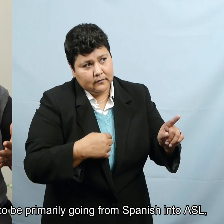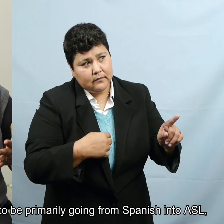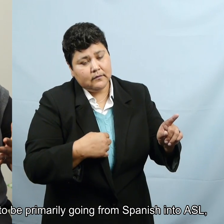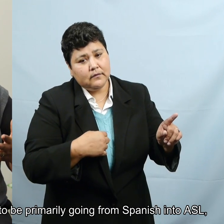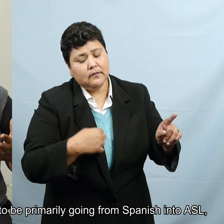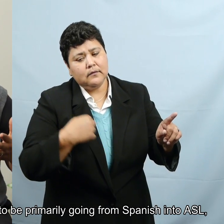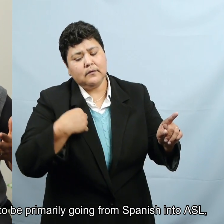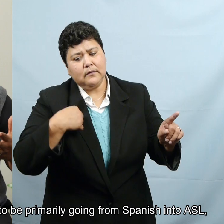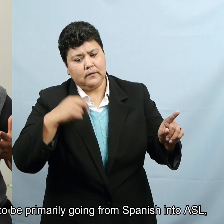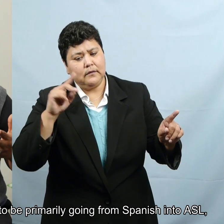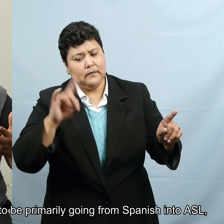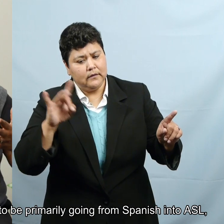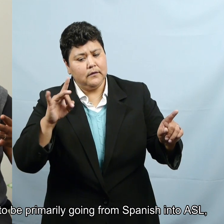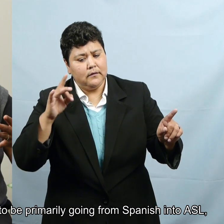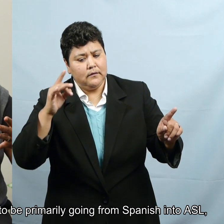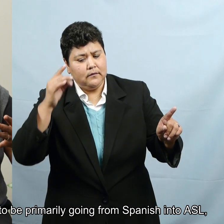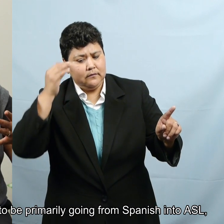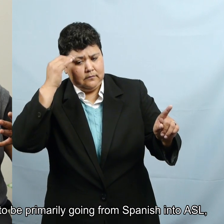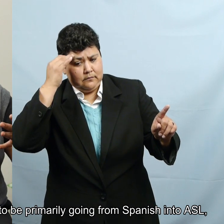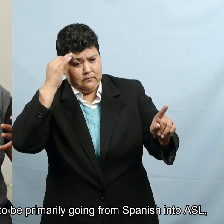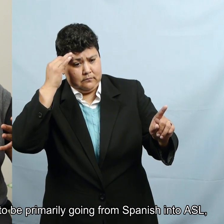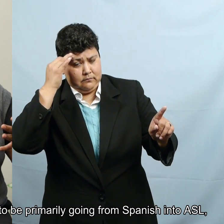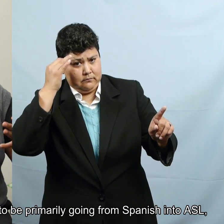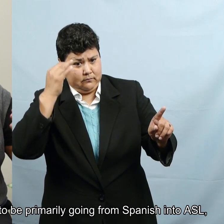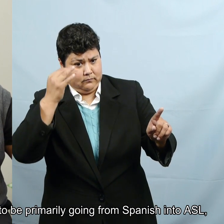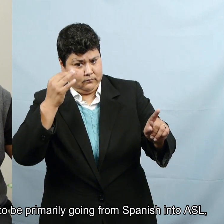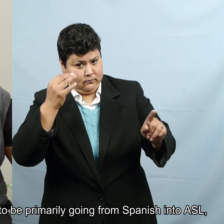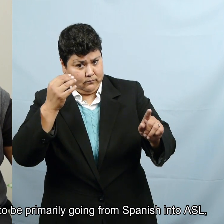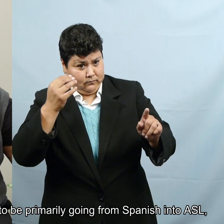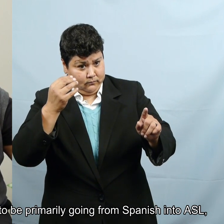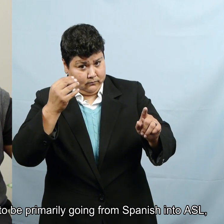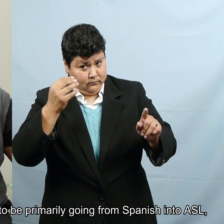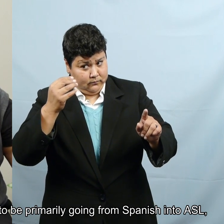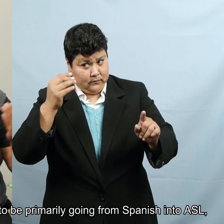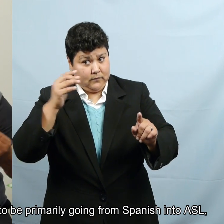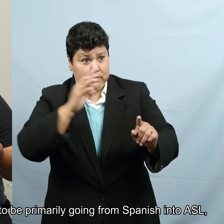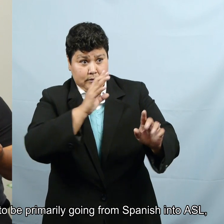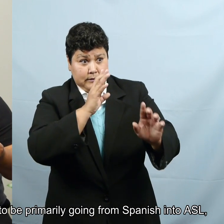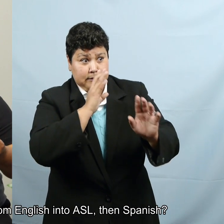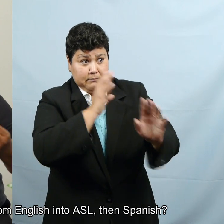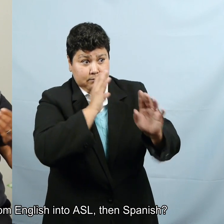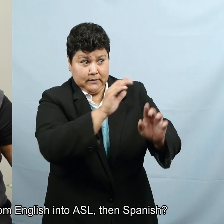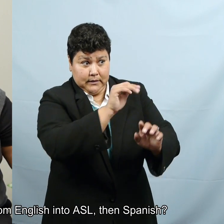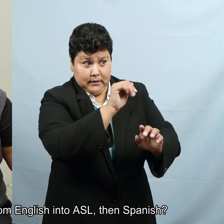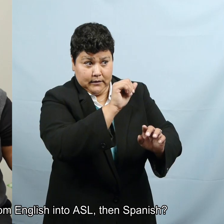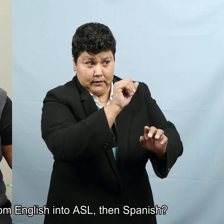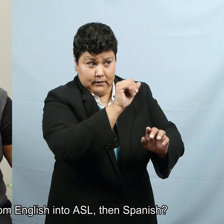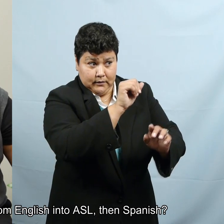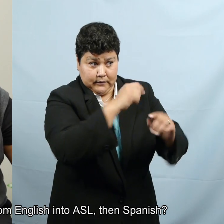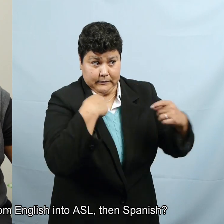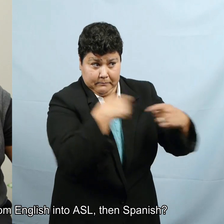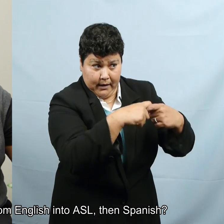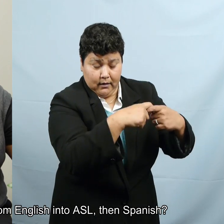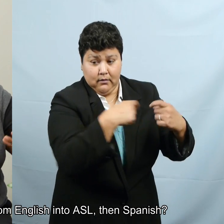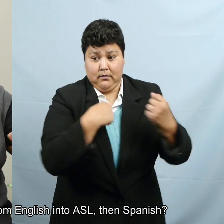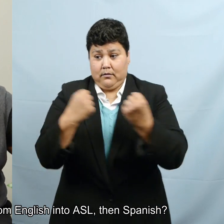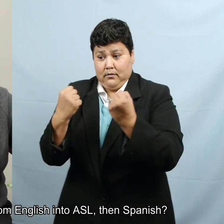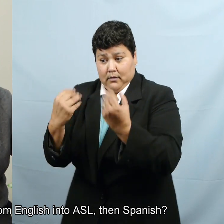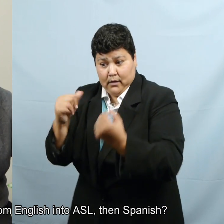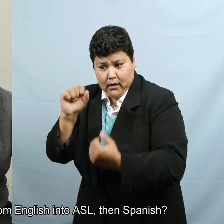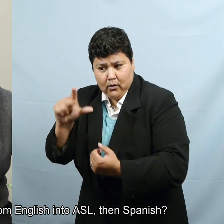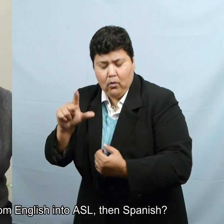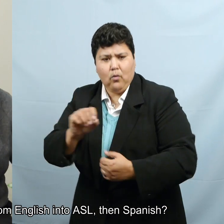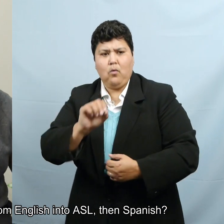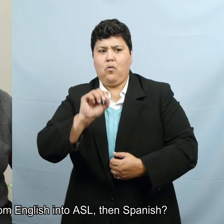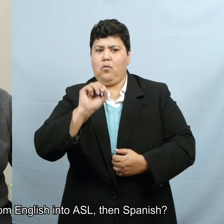wondered, is it going to be primarily going from Spanish into ASL or primarily from English